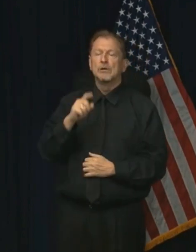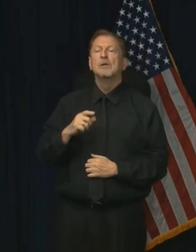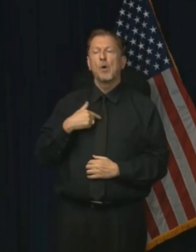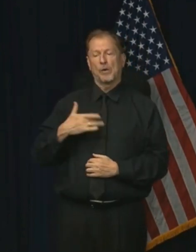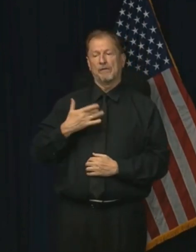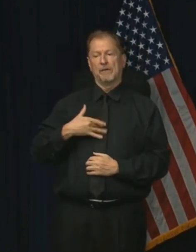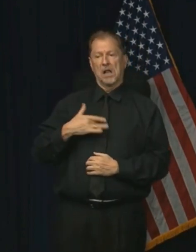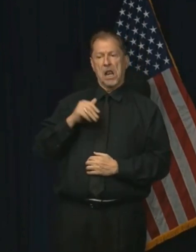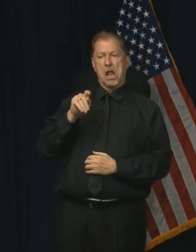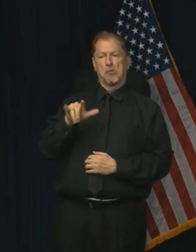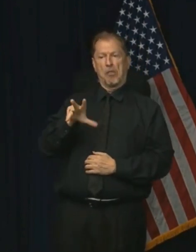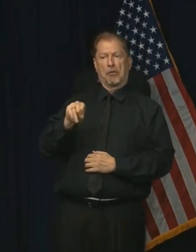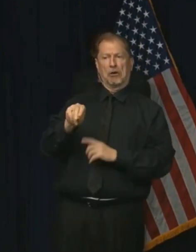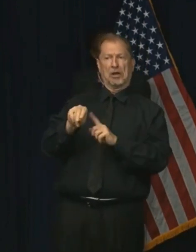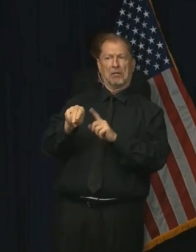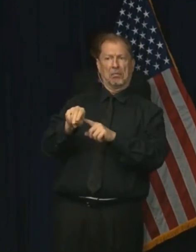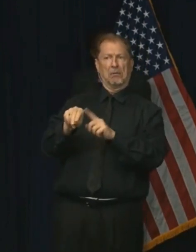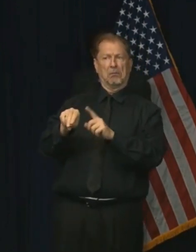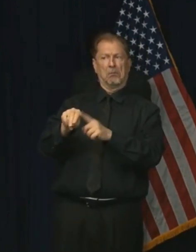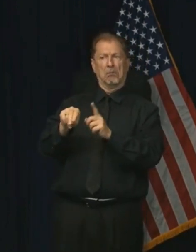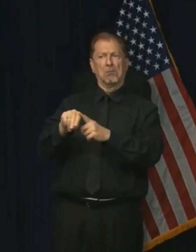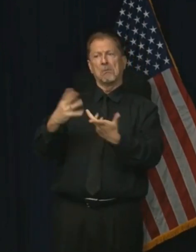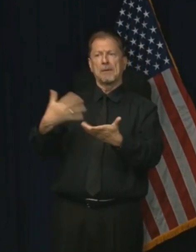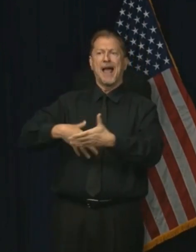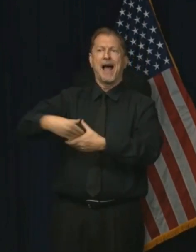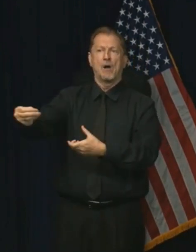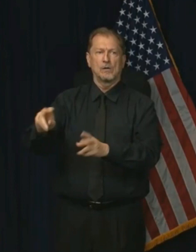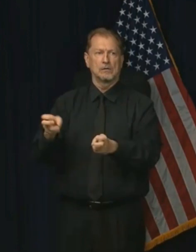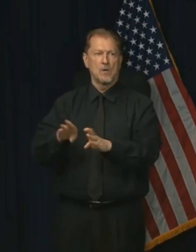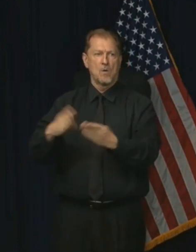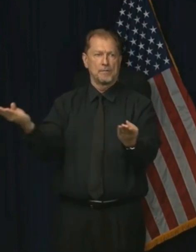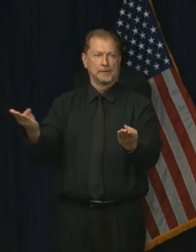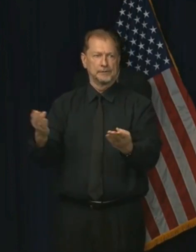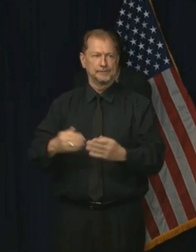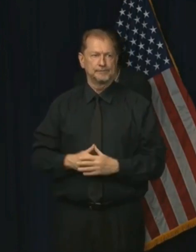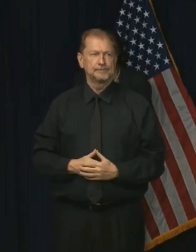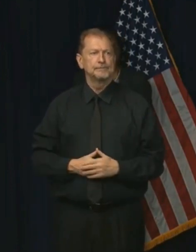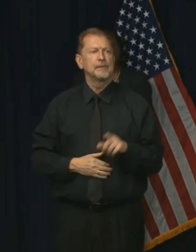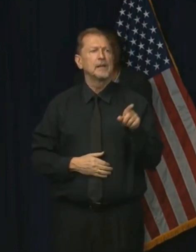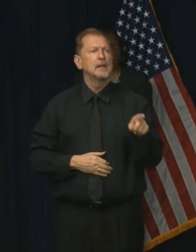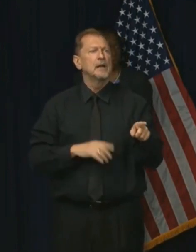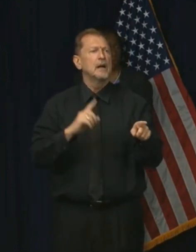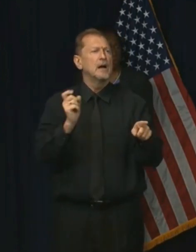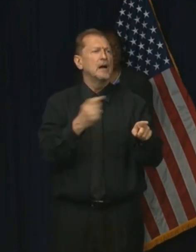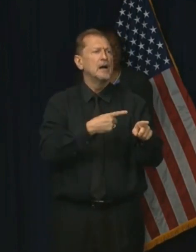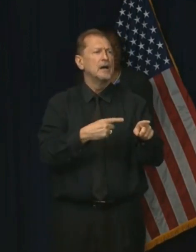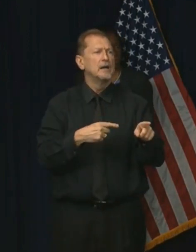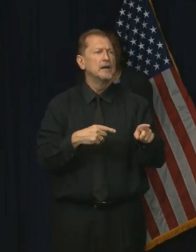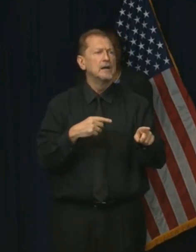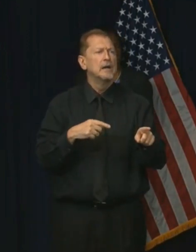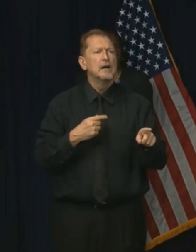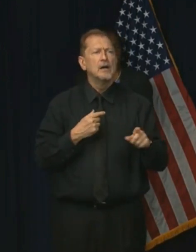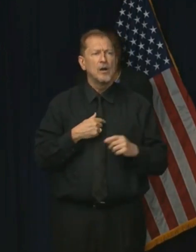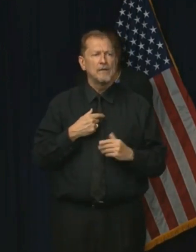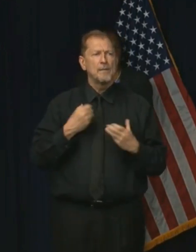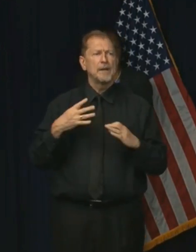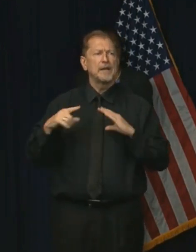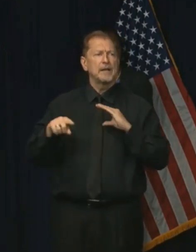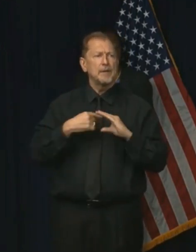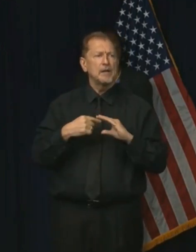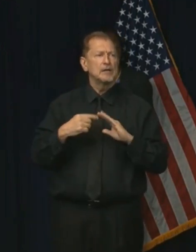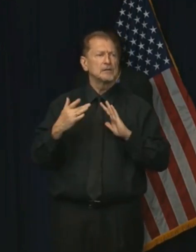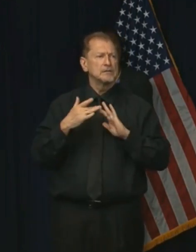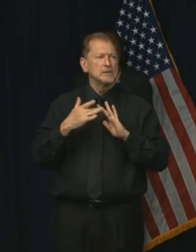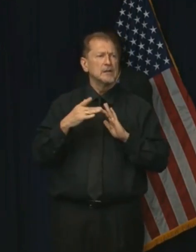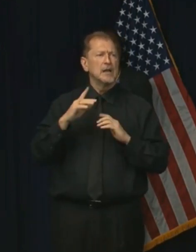April 30 is a good end date for now. Governor. Unemployment. Sorry. So we've had a lot of emails and calls about